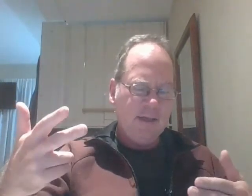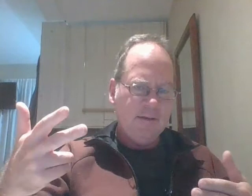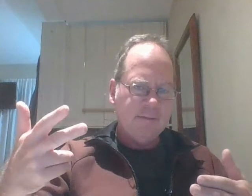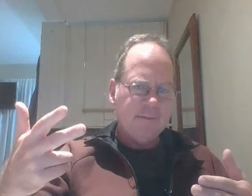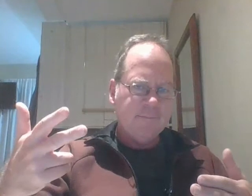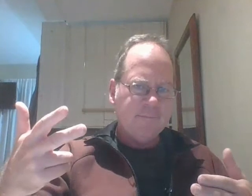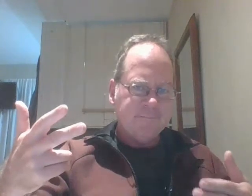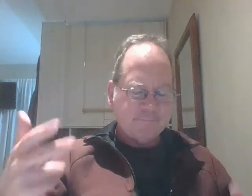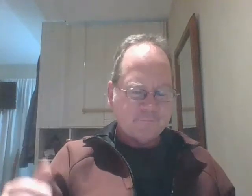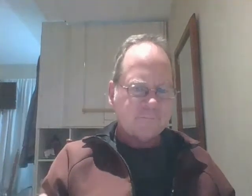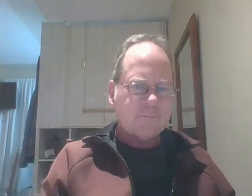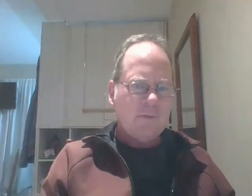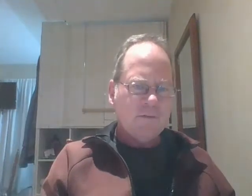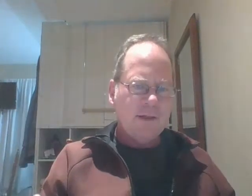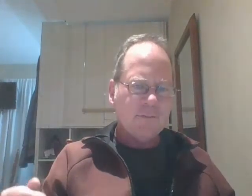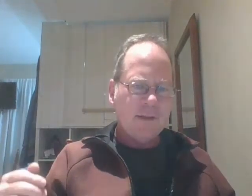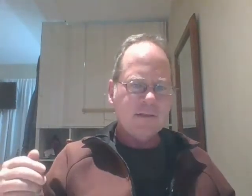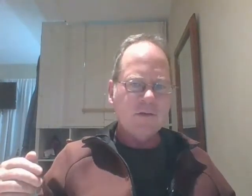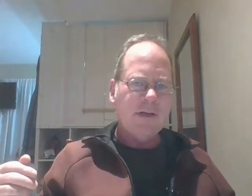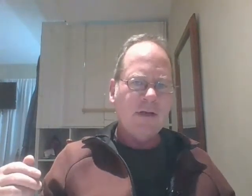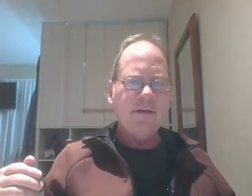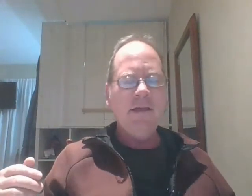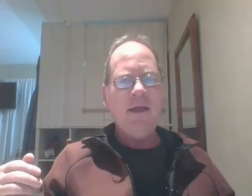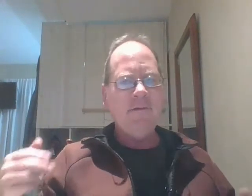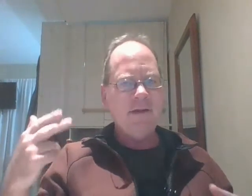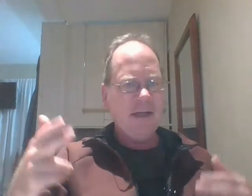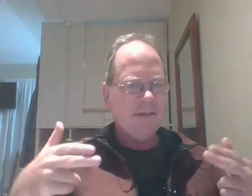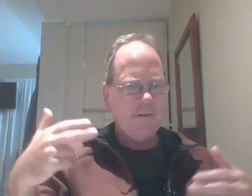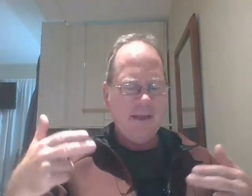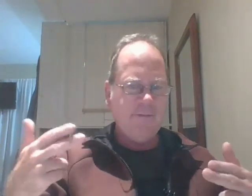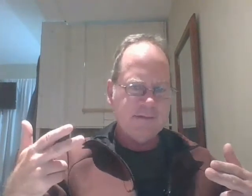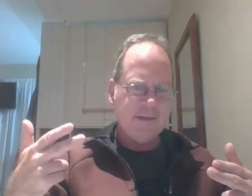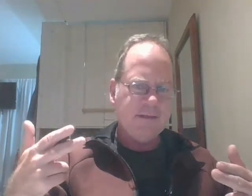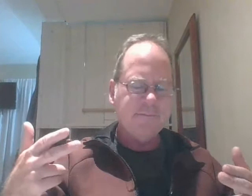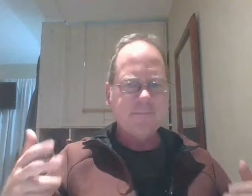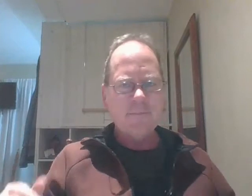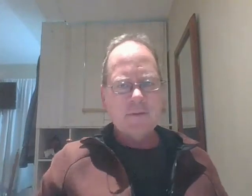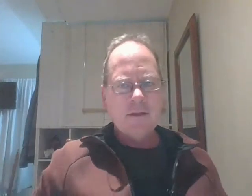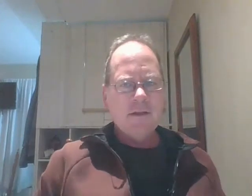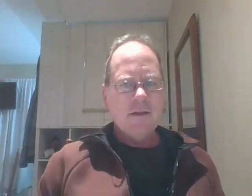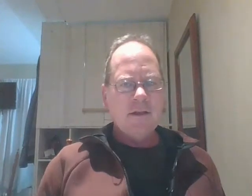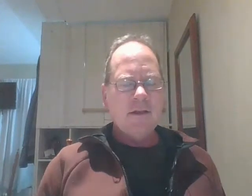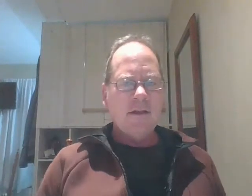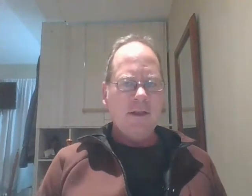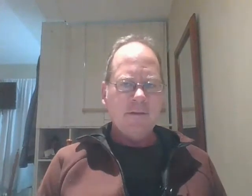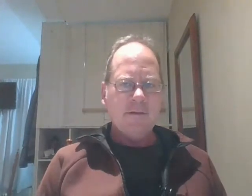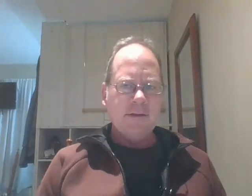so that's what i think is going on and i find i just find that fascinating now